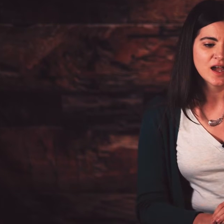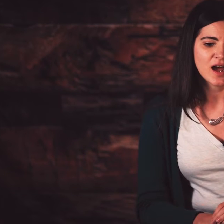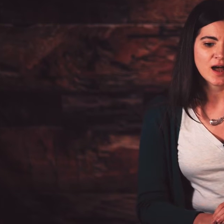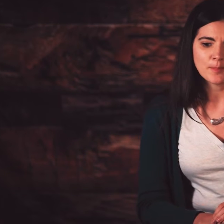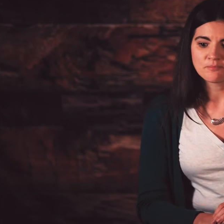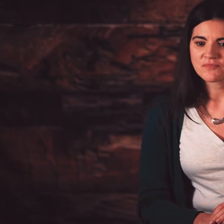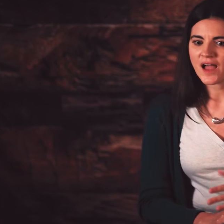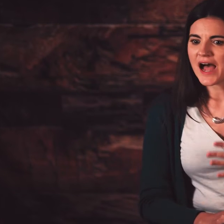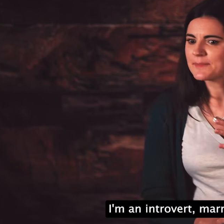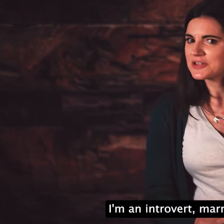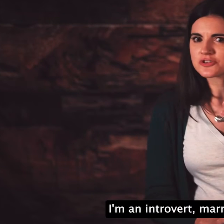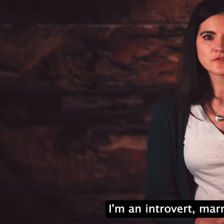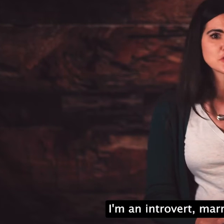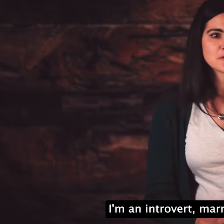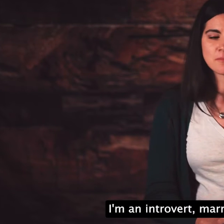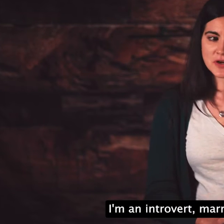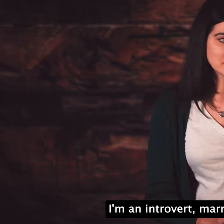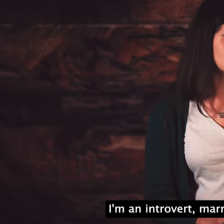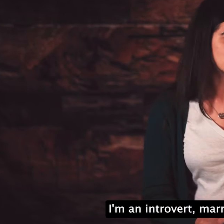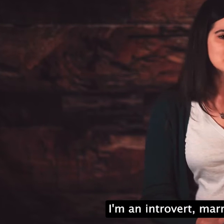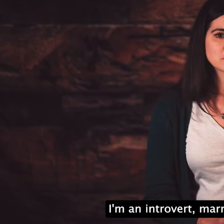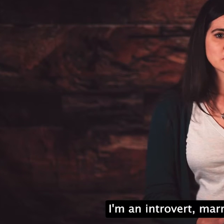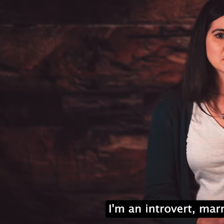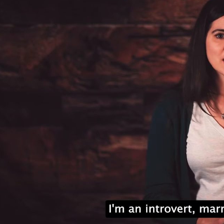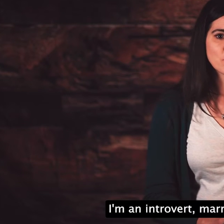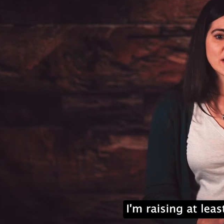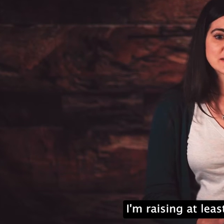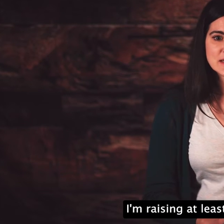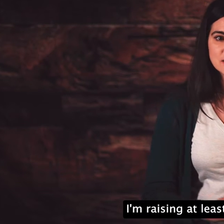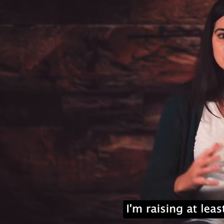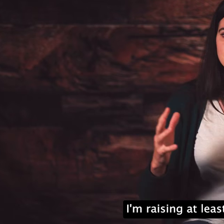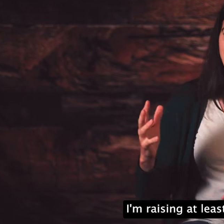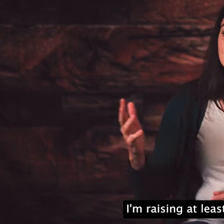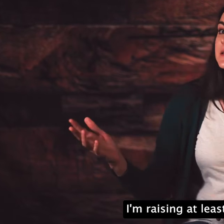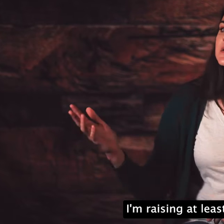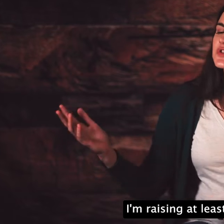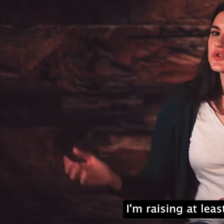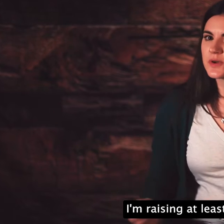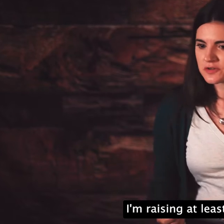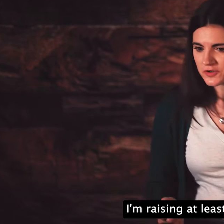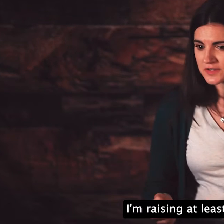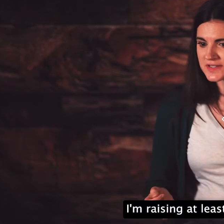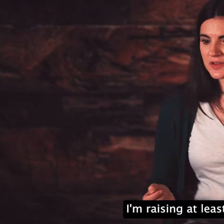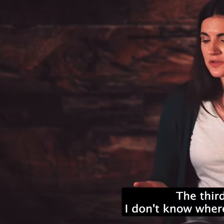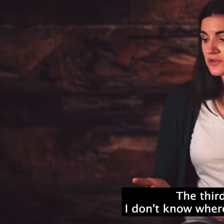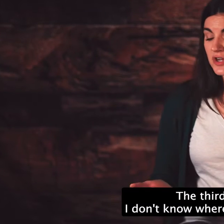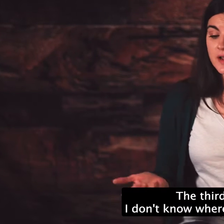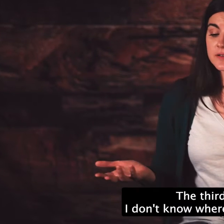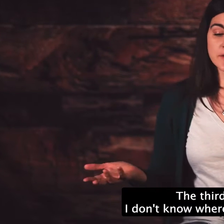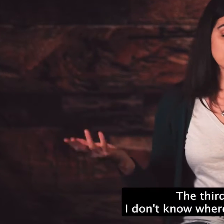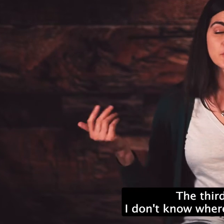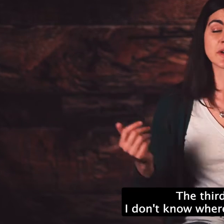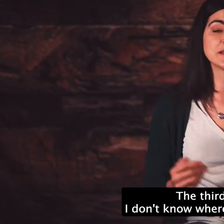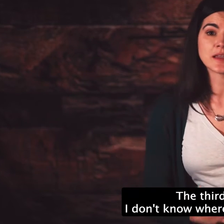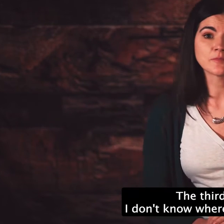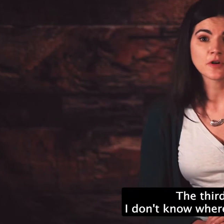that. Um, I'm an introvert married to an introvert. I'm raising at least two introverts, the third child. I don't know where he came